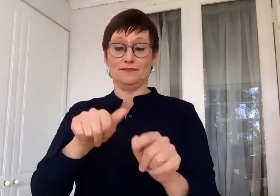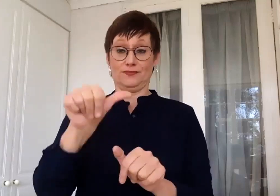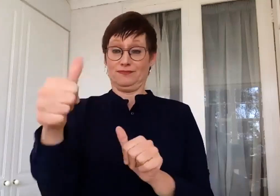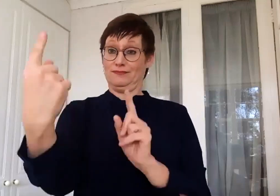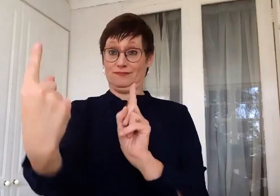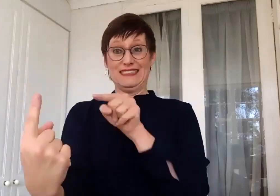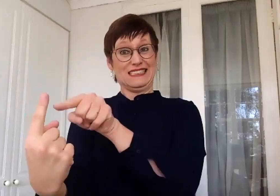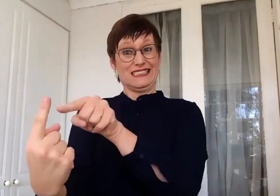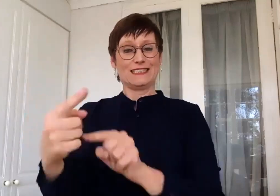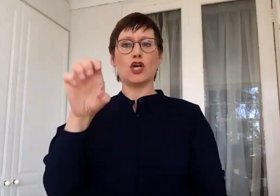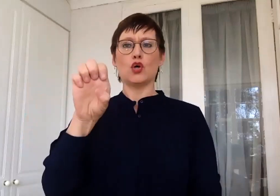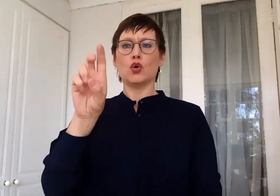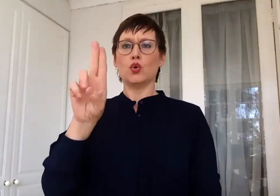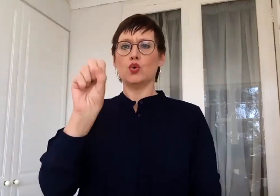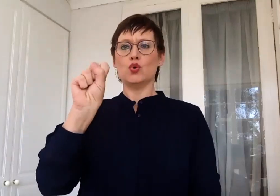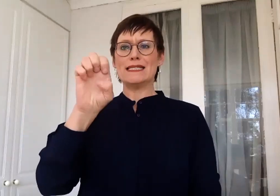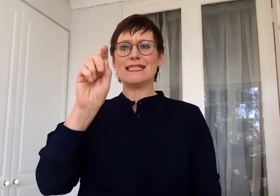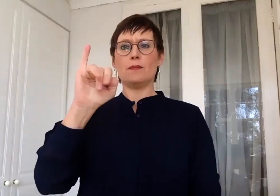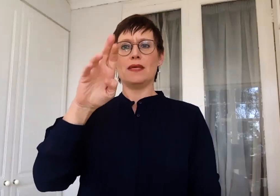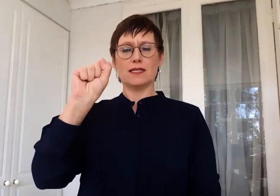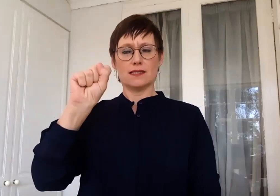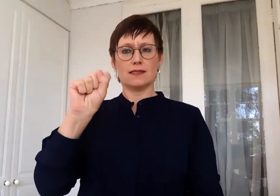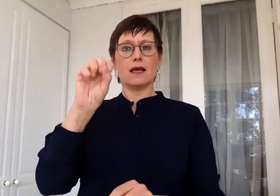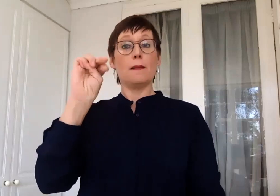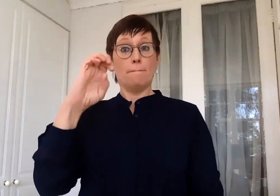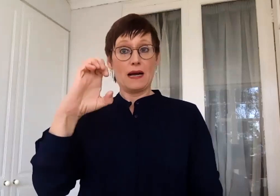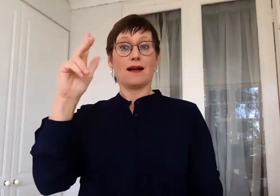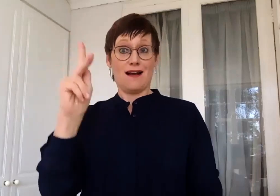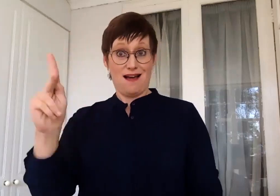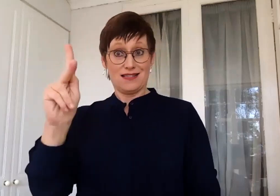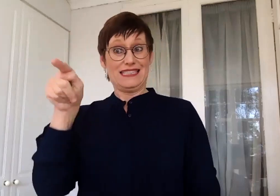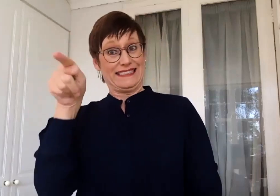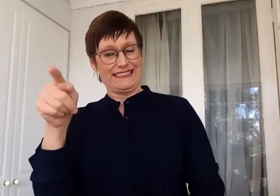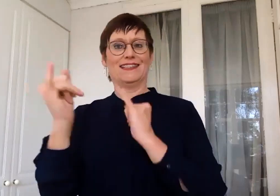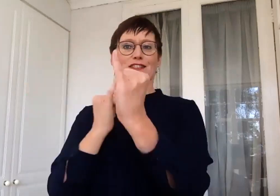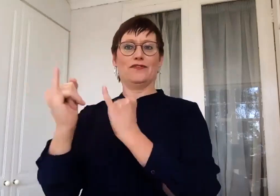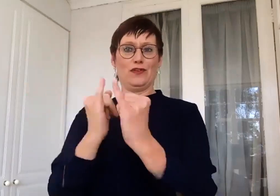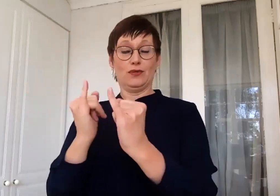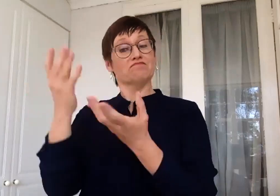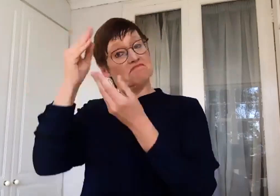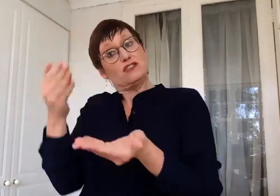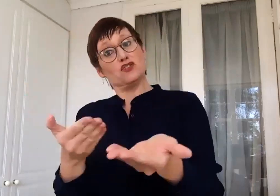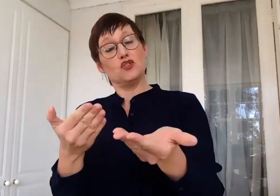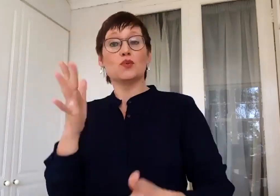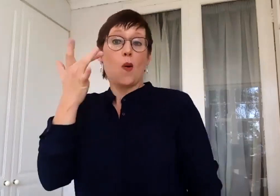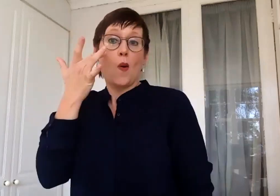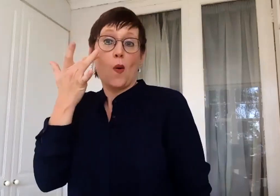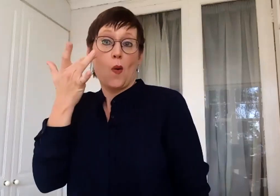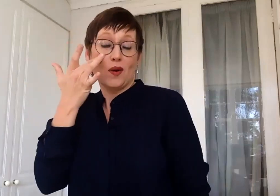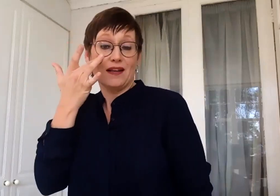Impacts for Good and I'm Eusebius McKeyser. From the age of six, Professor Claudine Storbeck knew she wanted to dedicate her adult